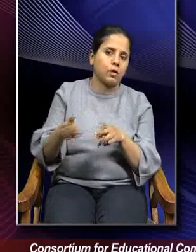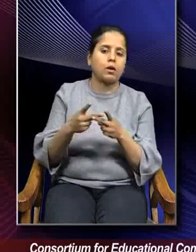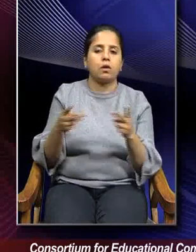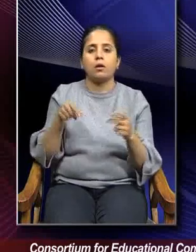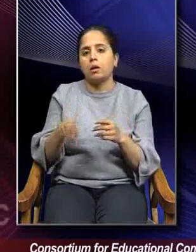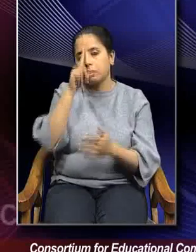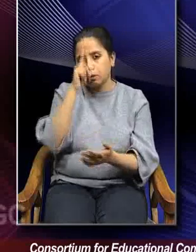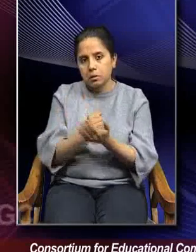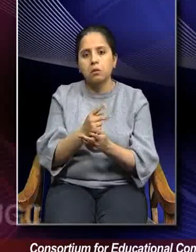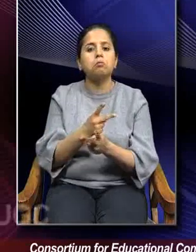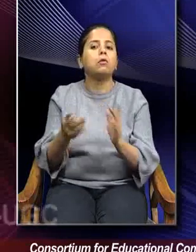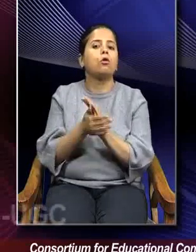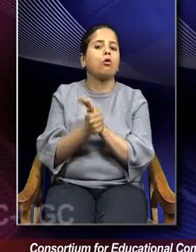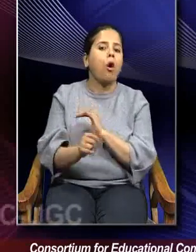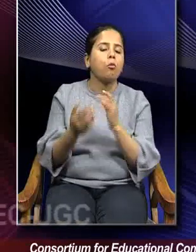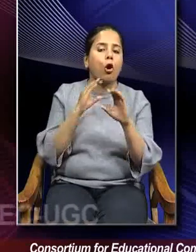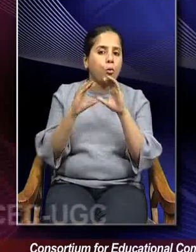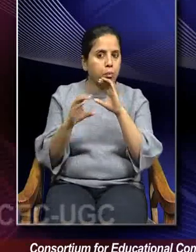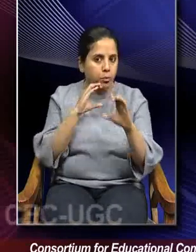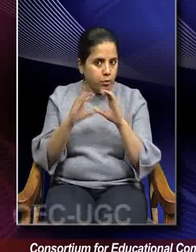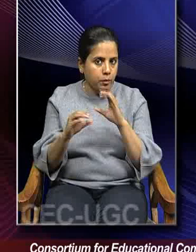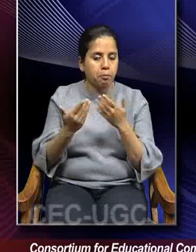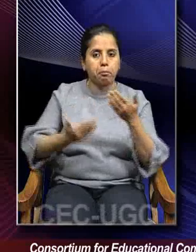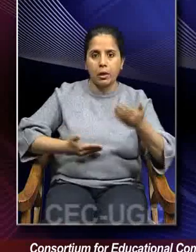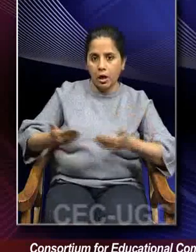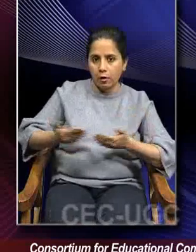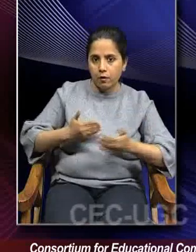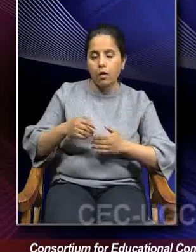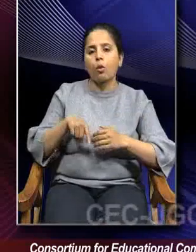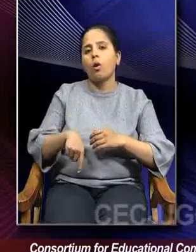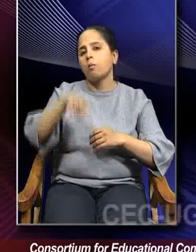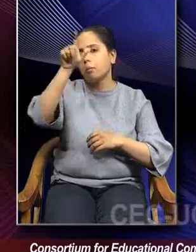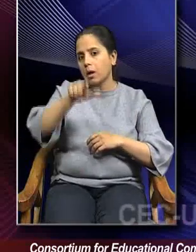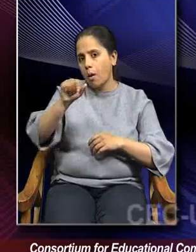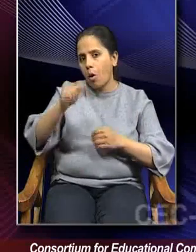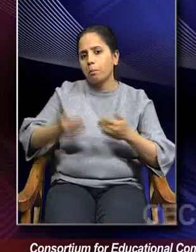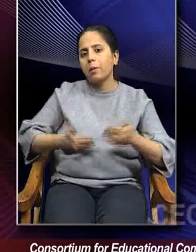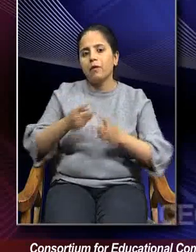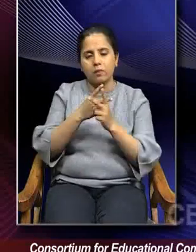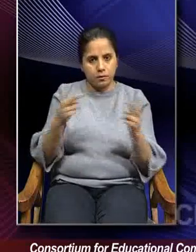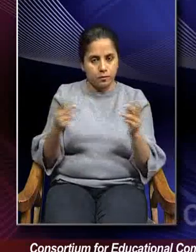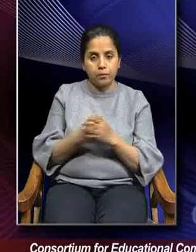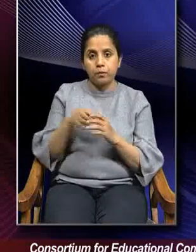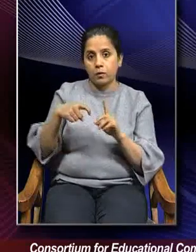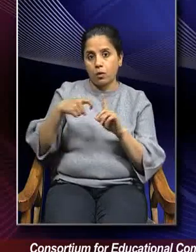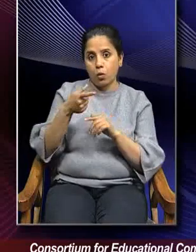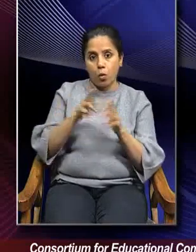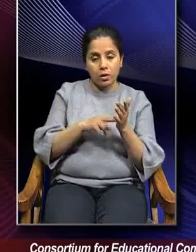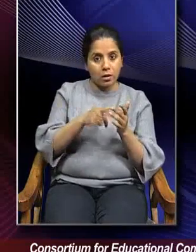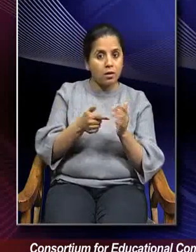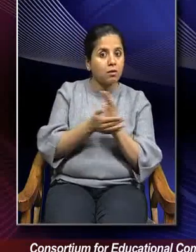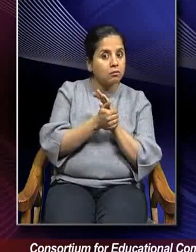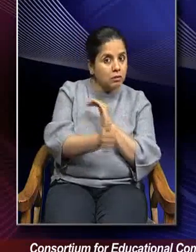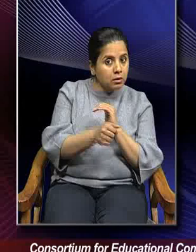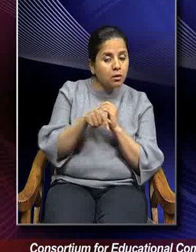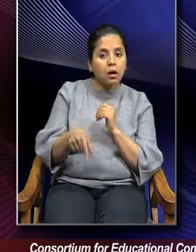decision-making competence, communication, behavioral and character competence. So, Kotelian competency and method